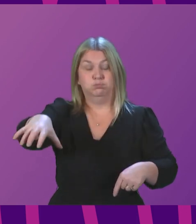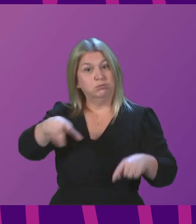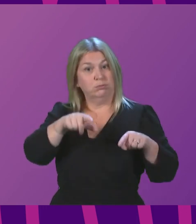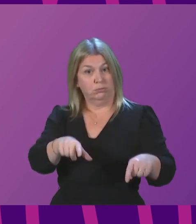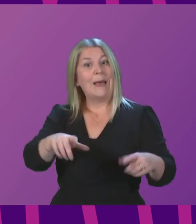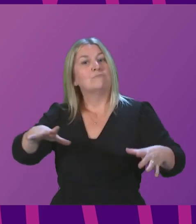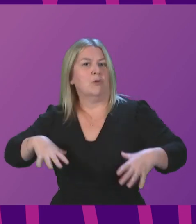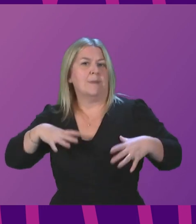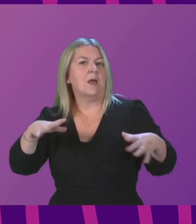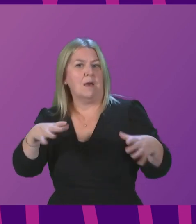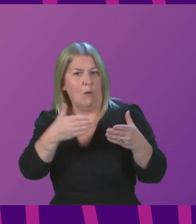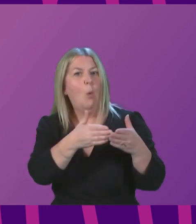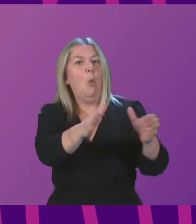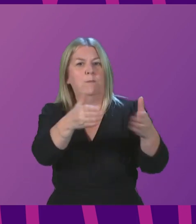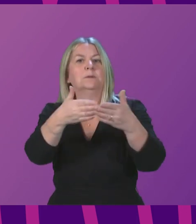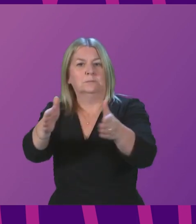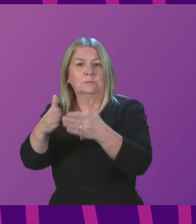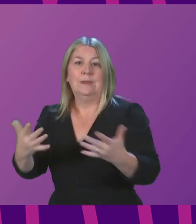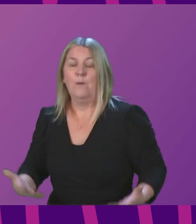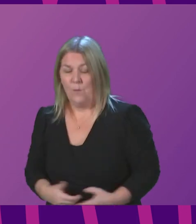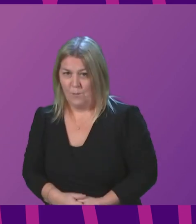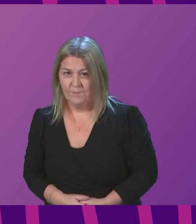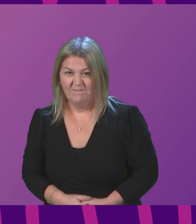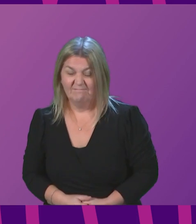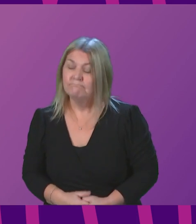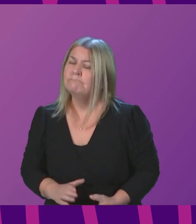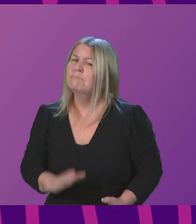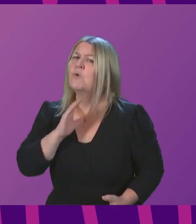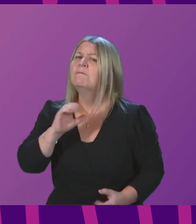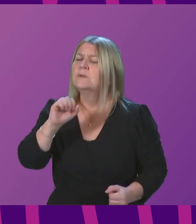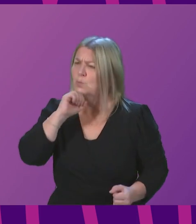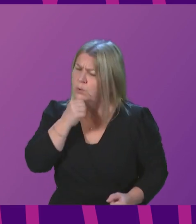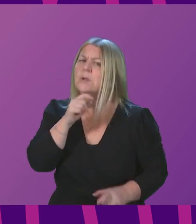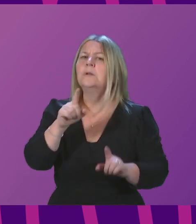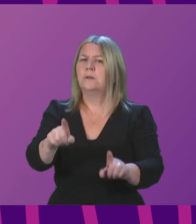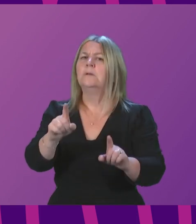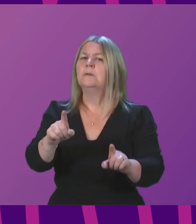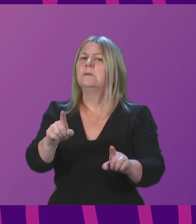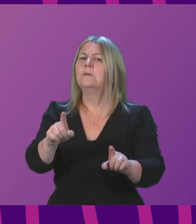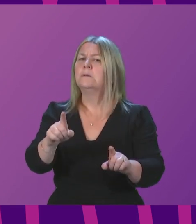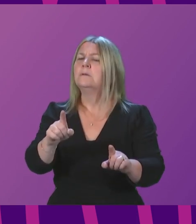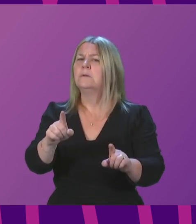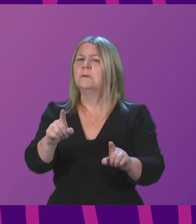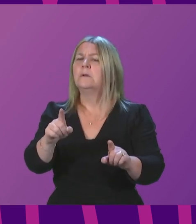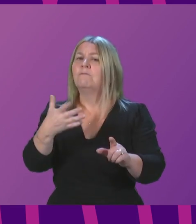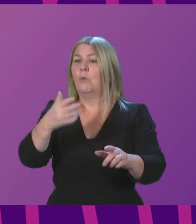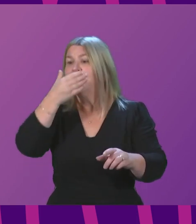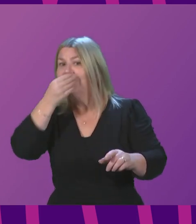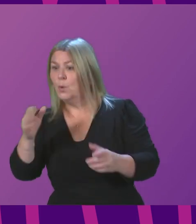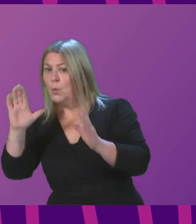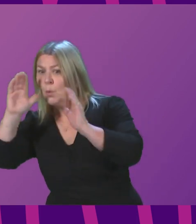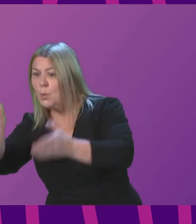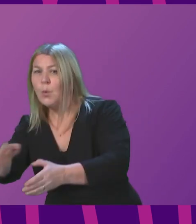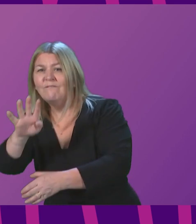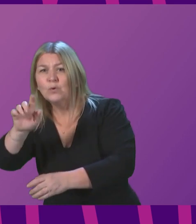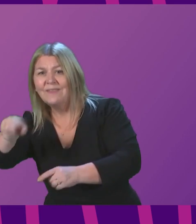preparation to come on stream. I am confident we can get to, even just from what I have said there about switching flu, to the around